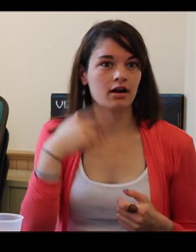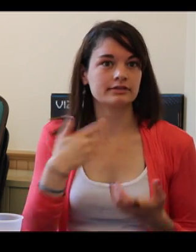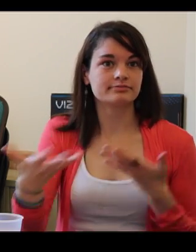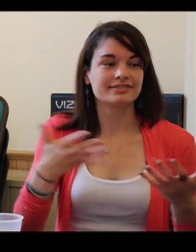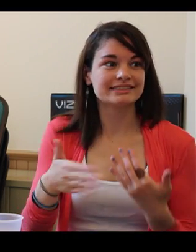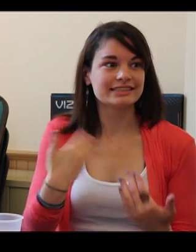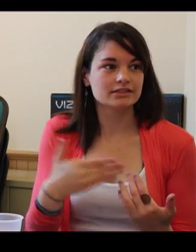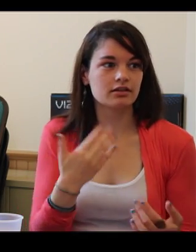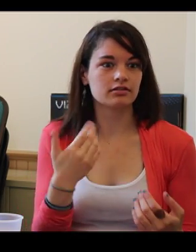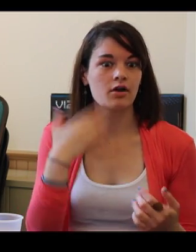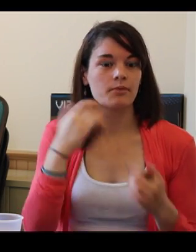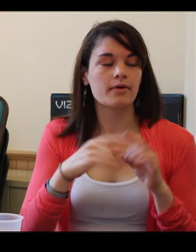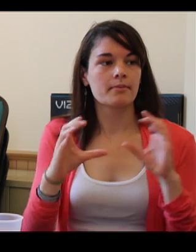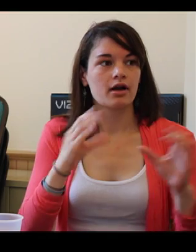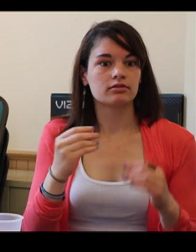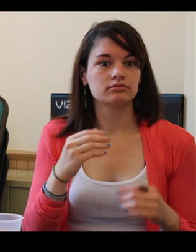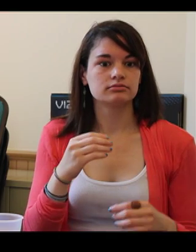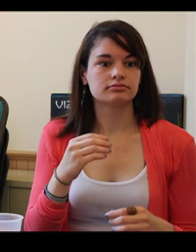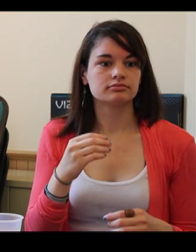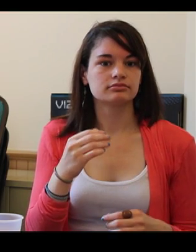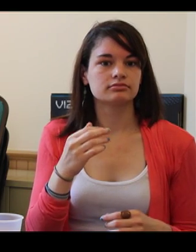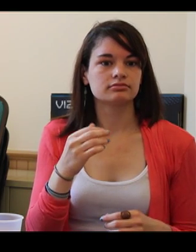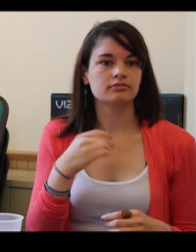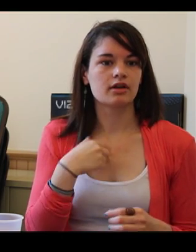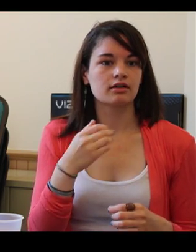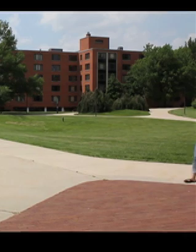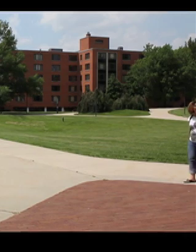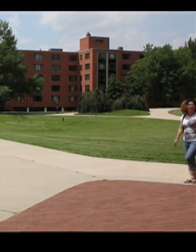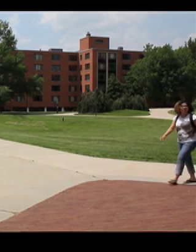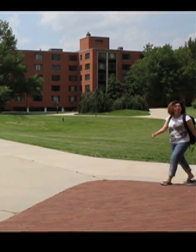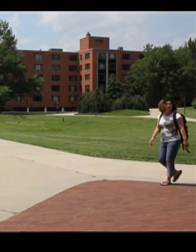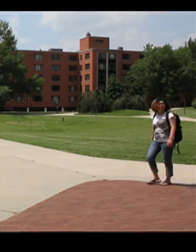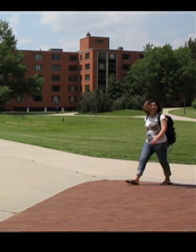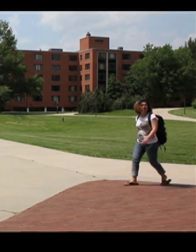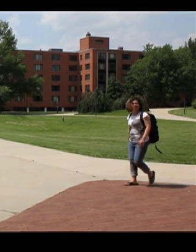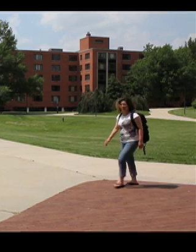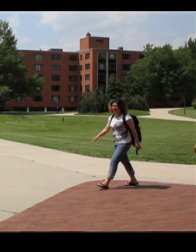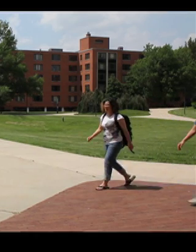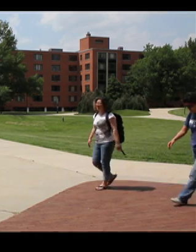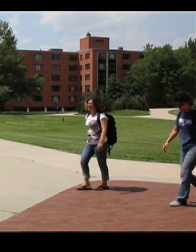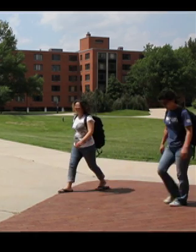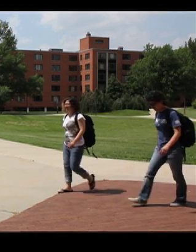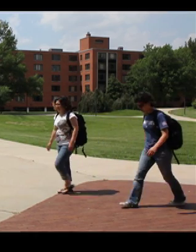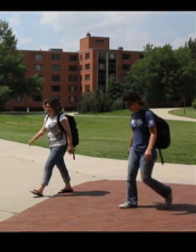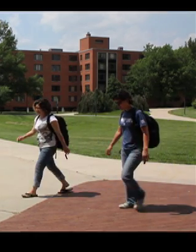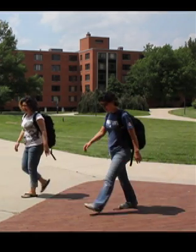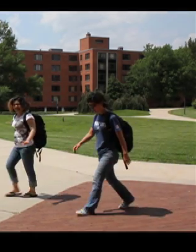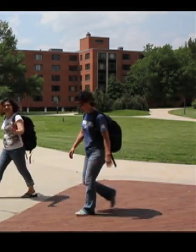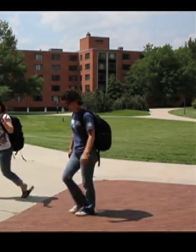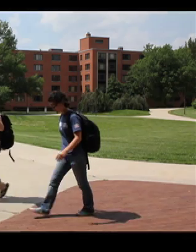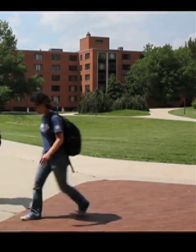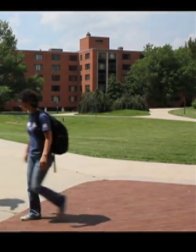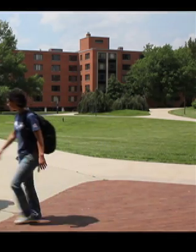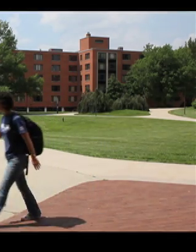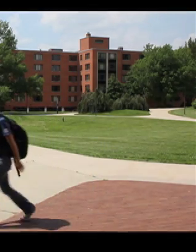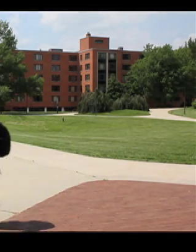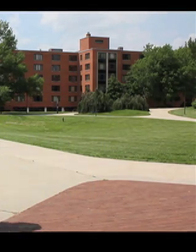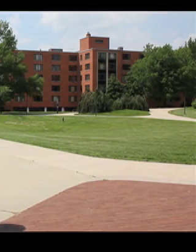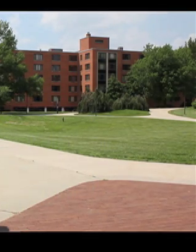I felt instantly connected with people, very instantly because of the direct communication. I could see my own skills developing. That started with